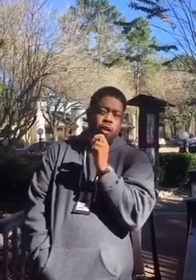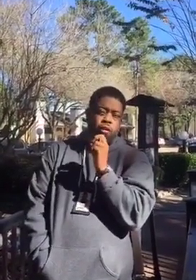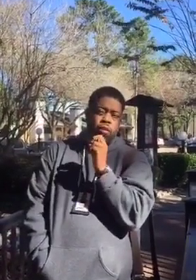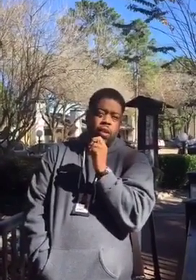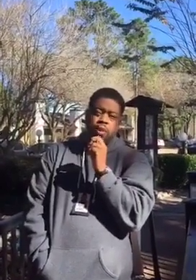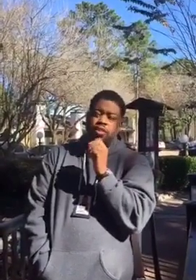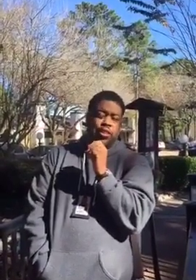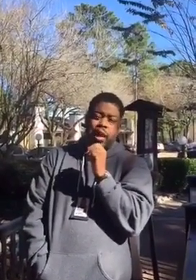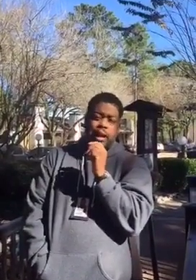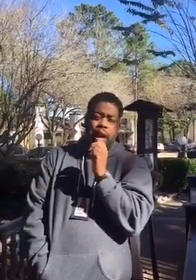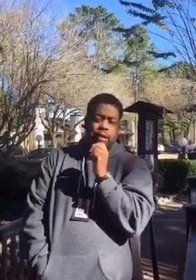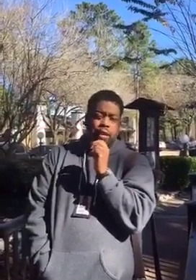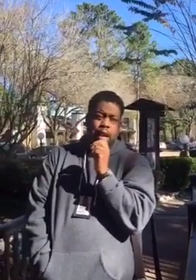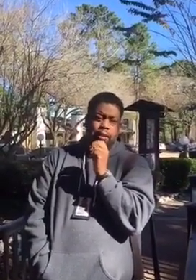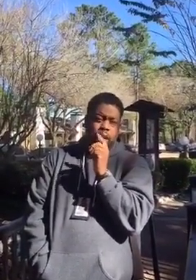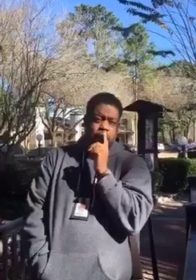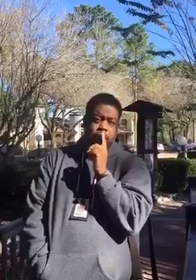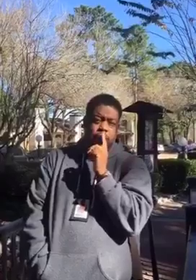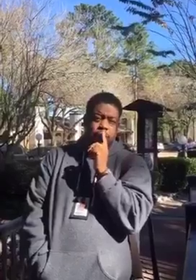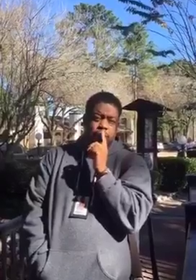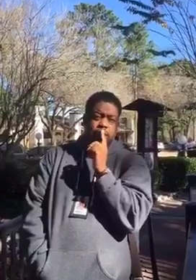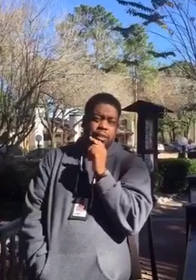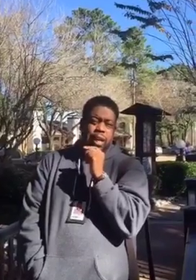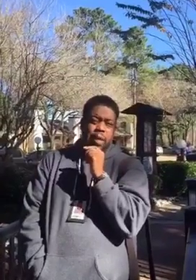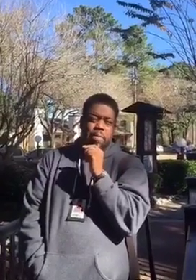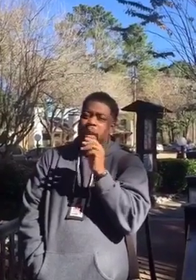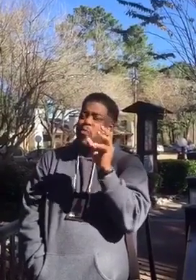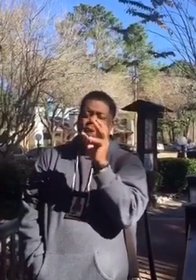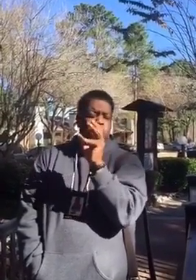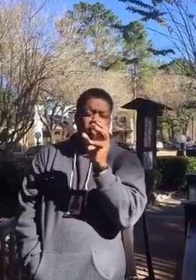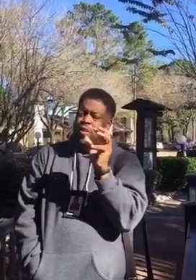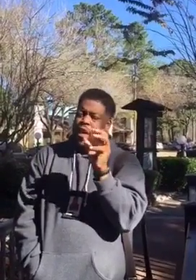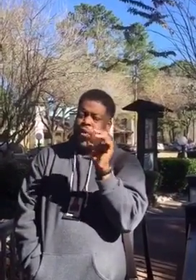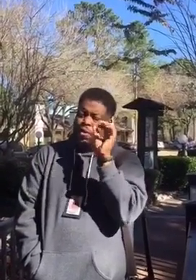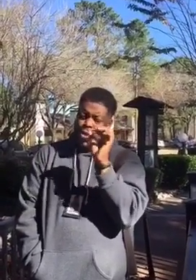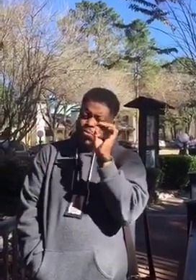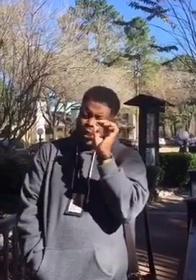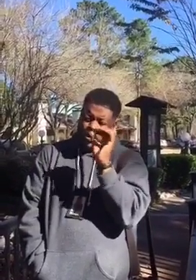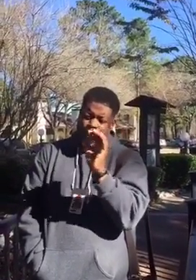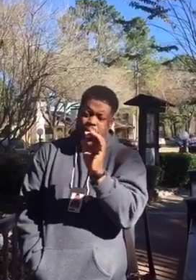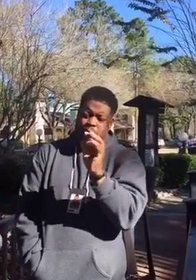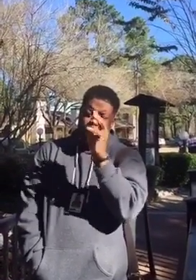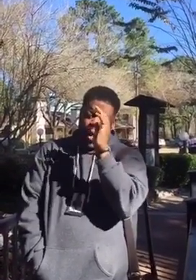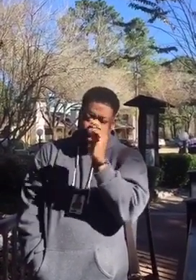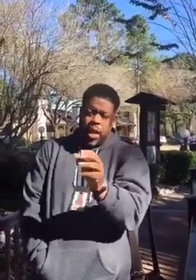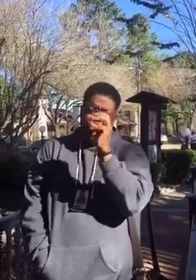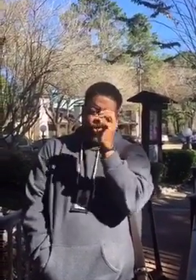car, and you just got the idea last night. You understand? It won't work that way. Don't despise it. Keep